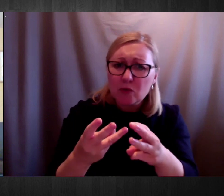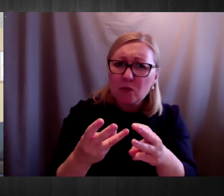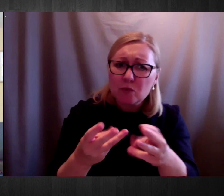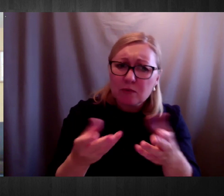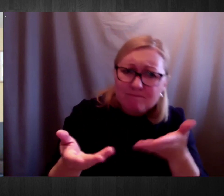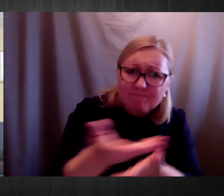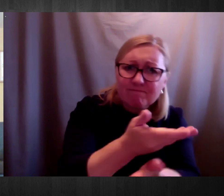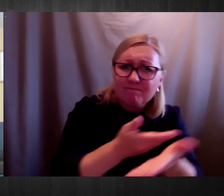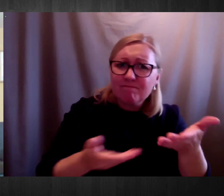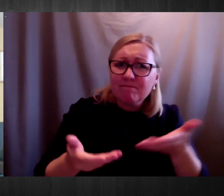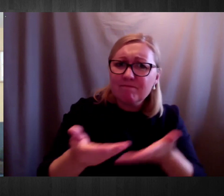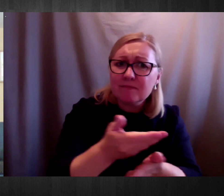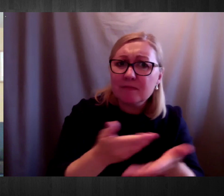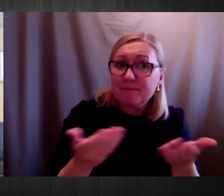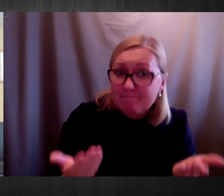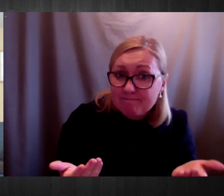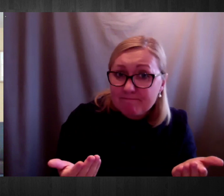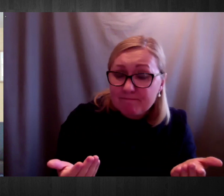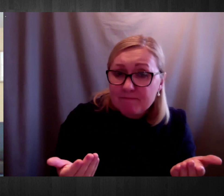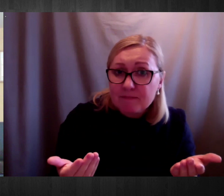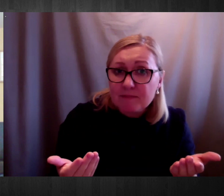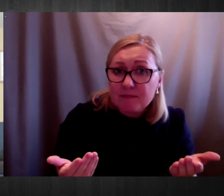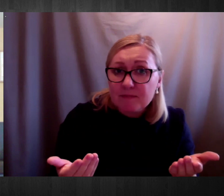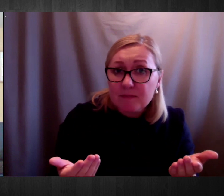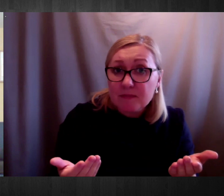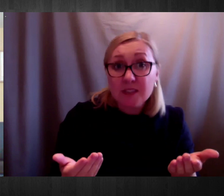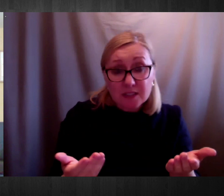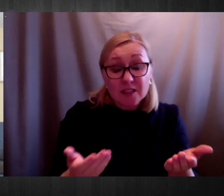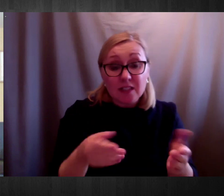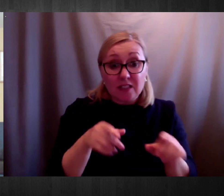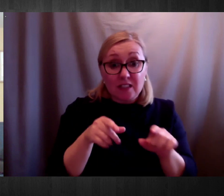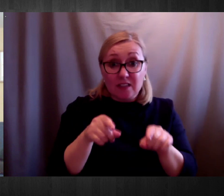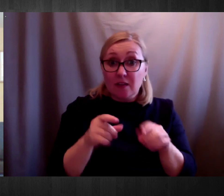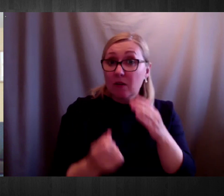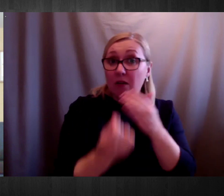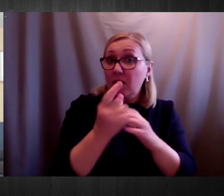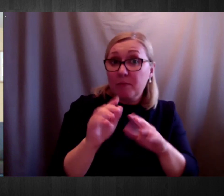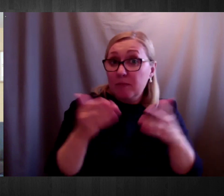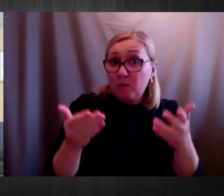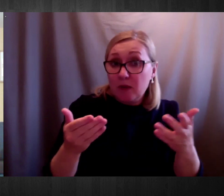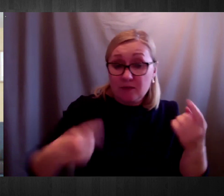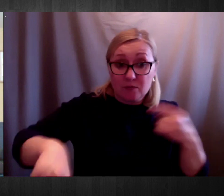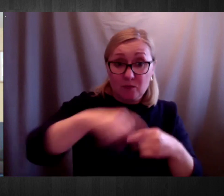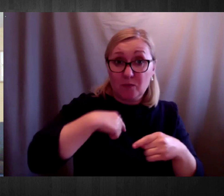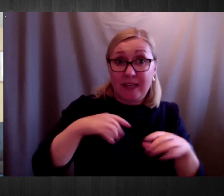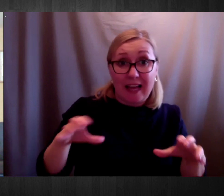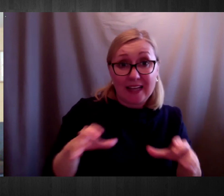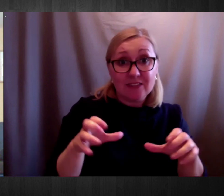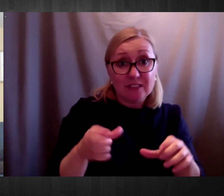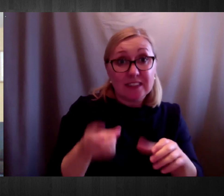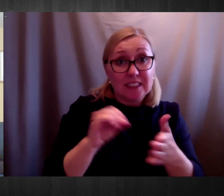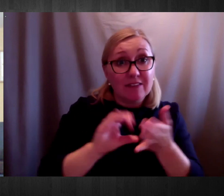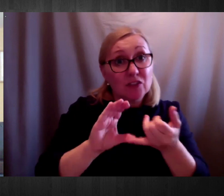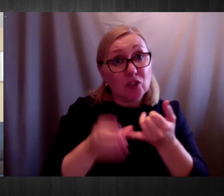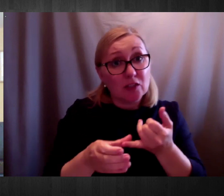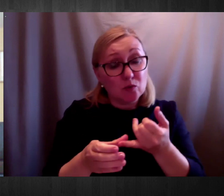give us, as advocates, the opportunity to organize and educate on